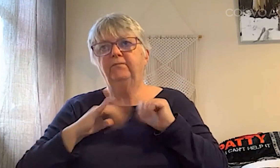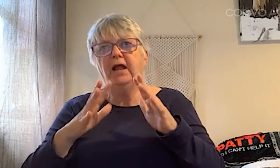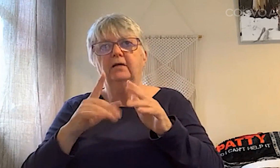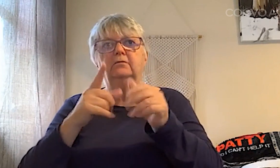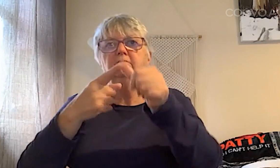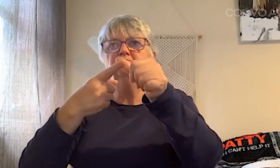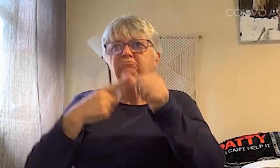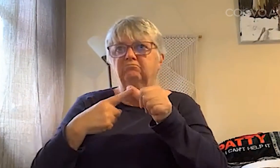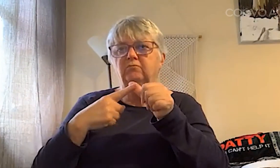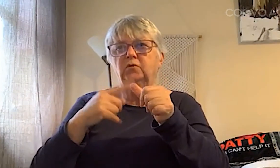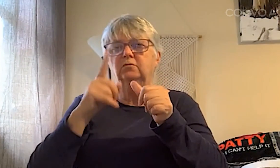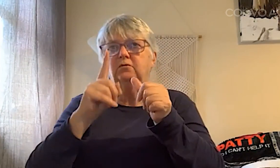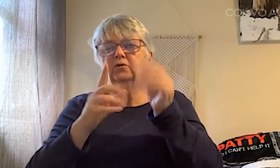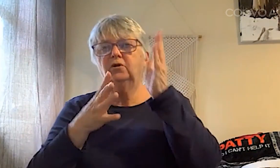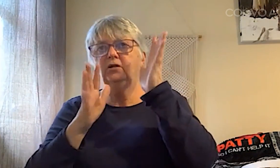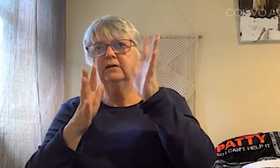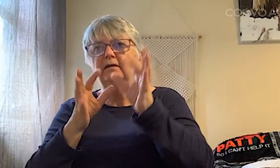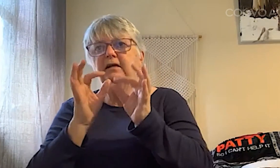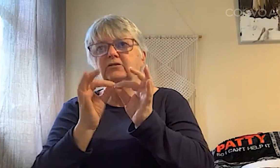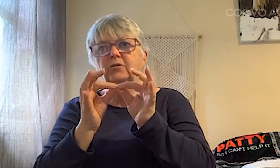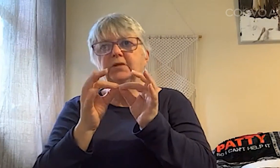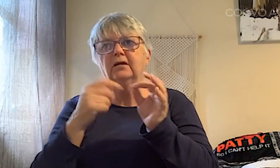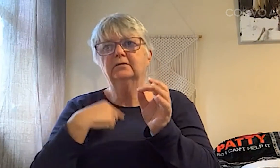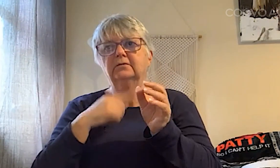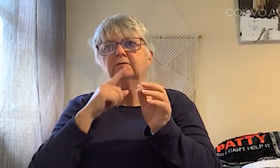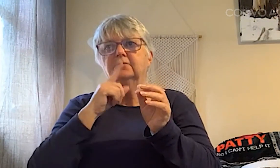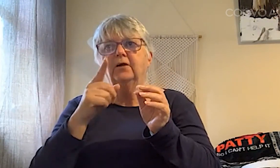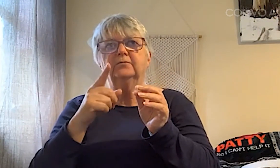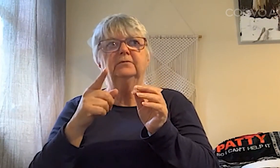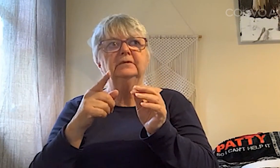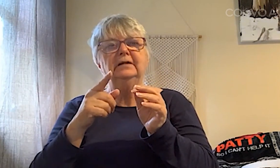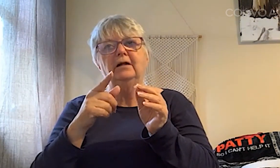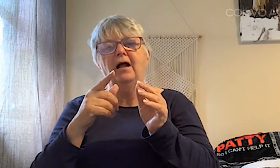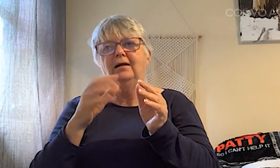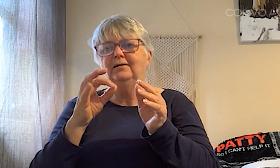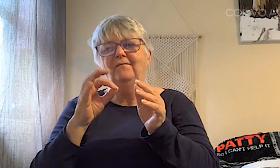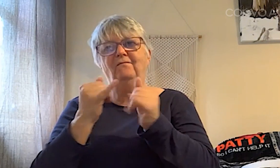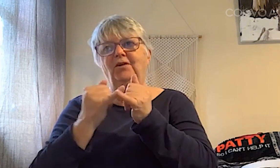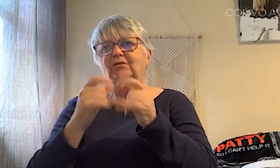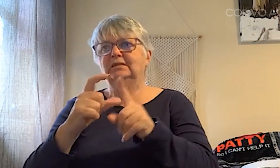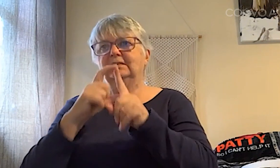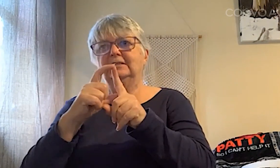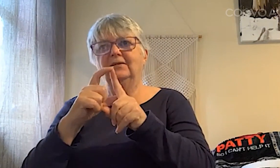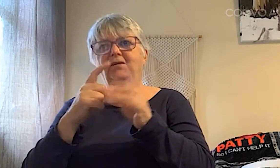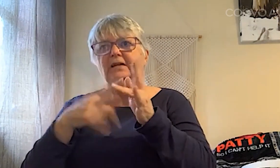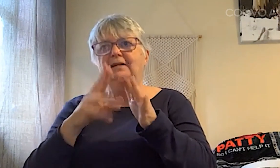I said that's fine. Then the triple zero officer said, how would we make sure there's an interpreter?